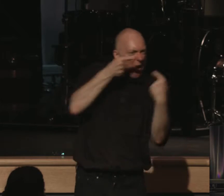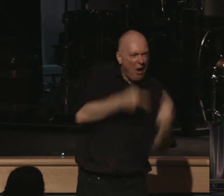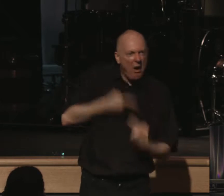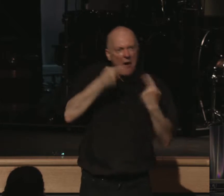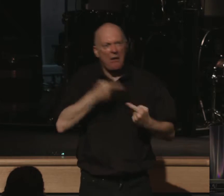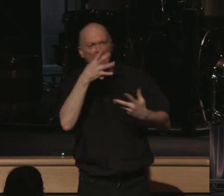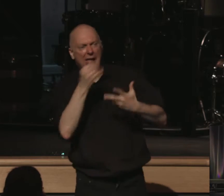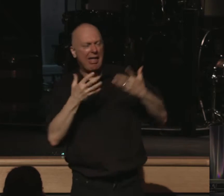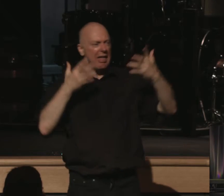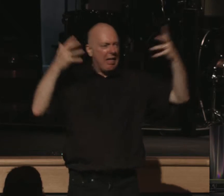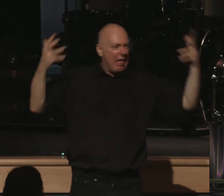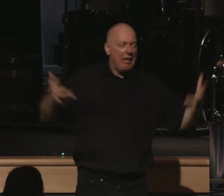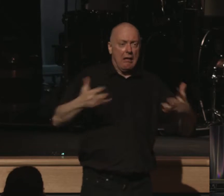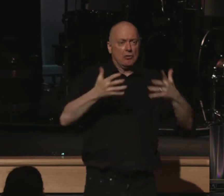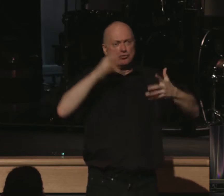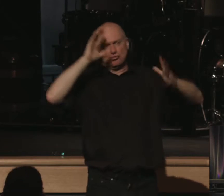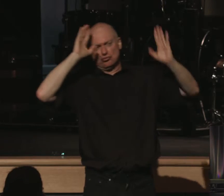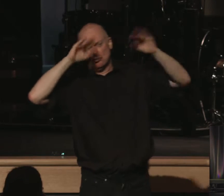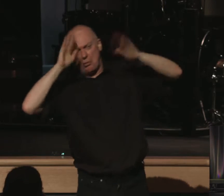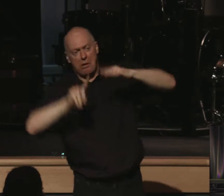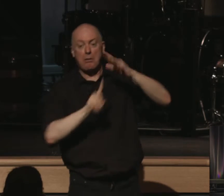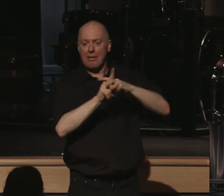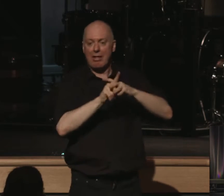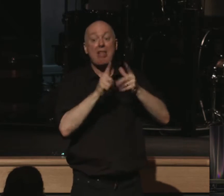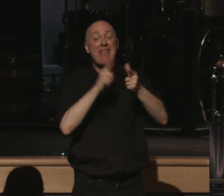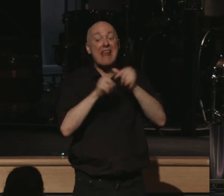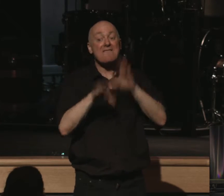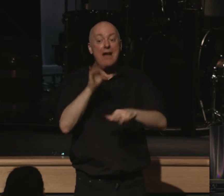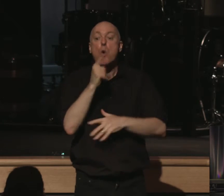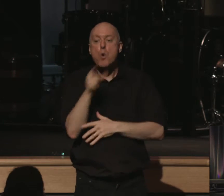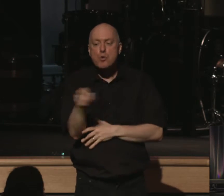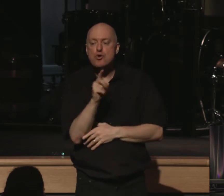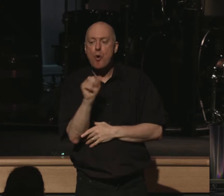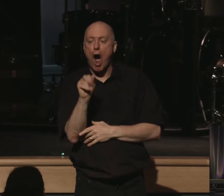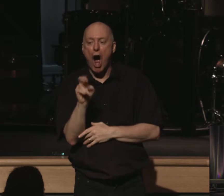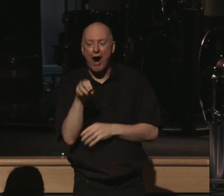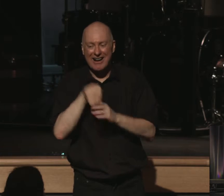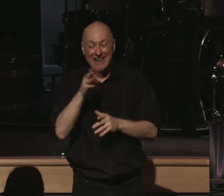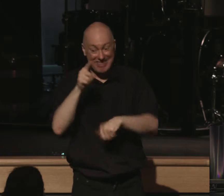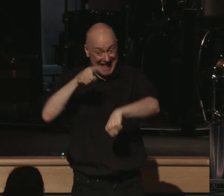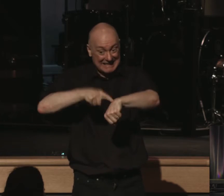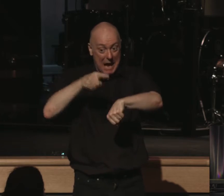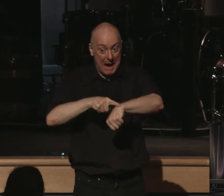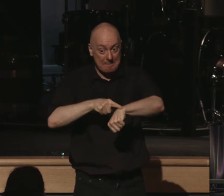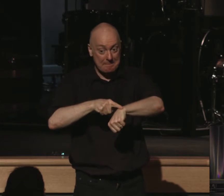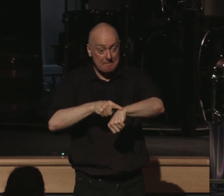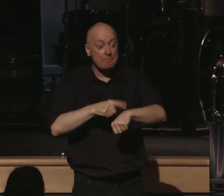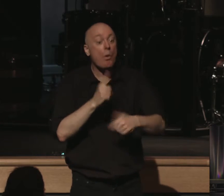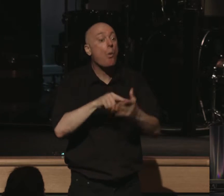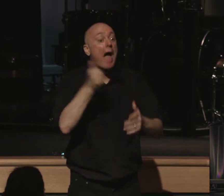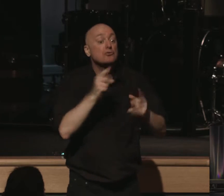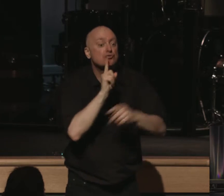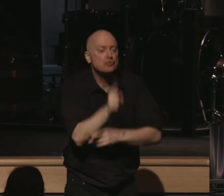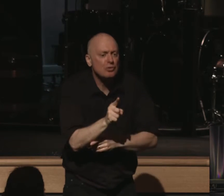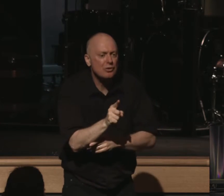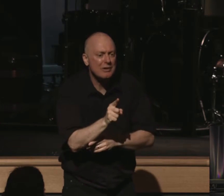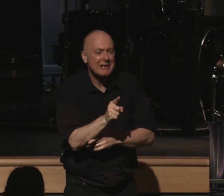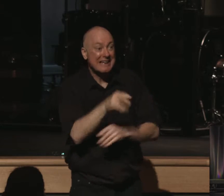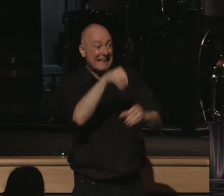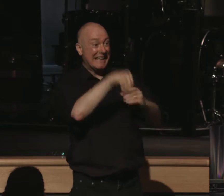and toil and trial. I find out who you are in those moments. Do you know what else is true? Is that in those same